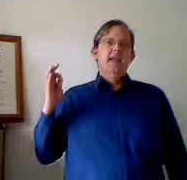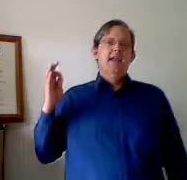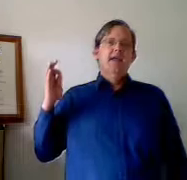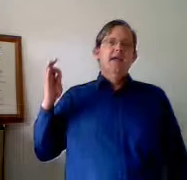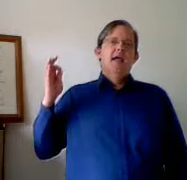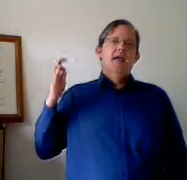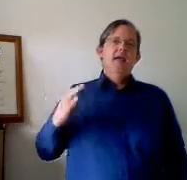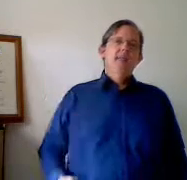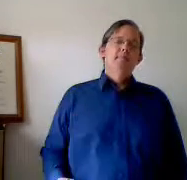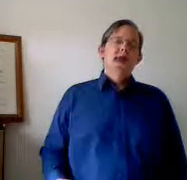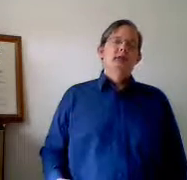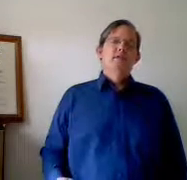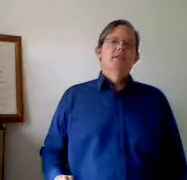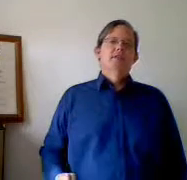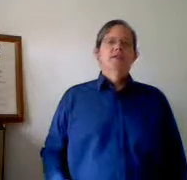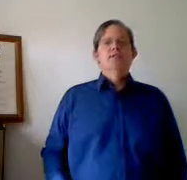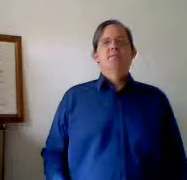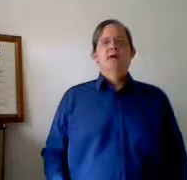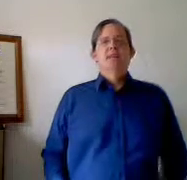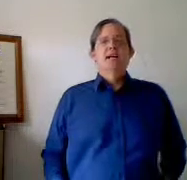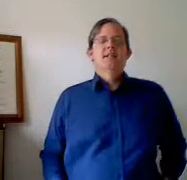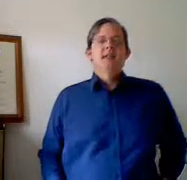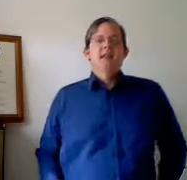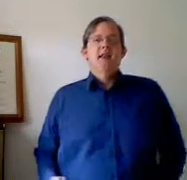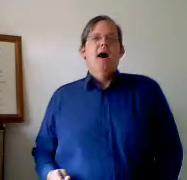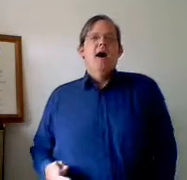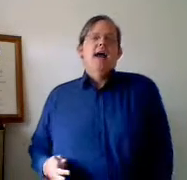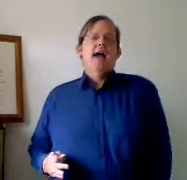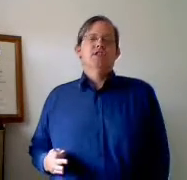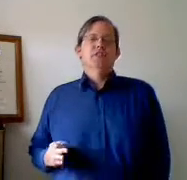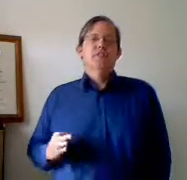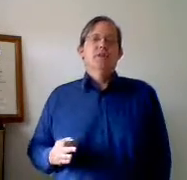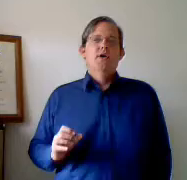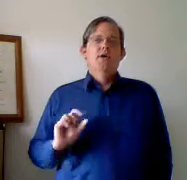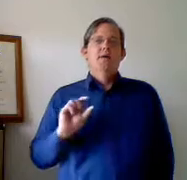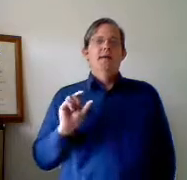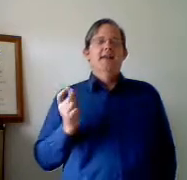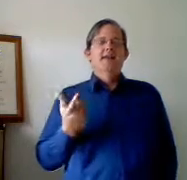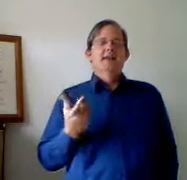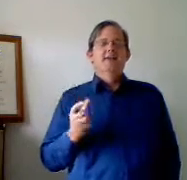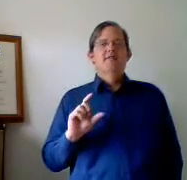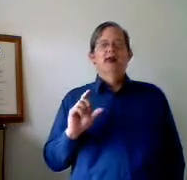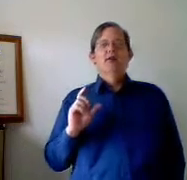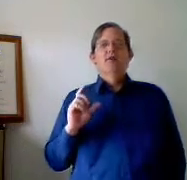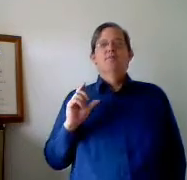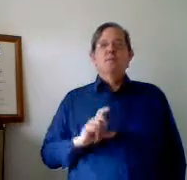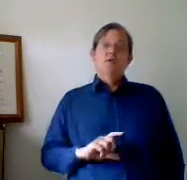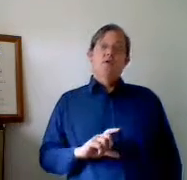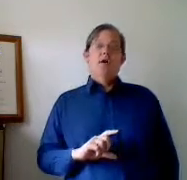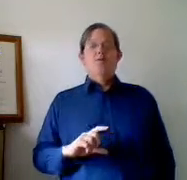inbound sales process and about how to actually go through and make an assessment of how you performed